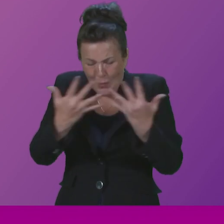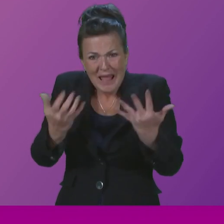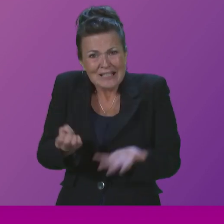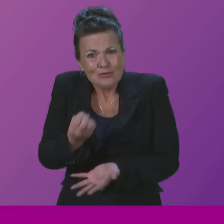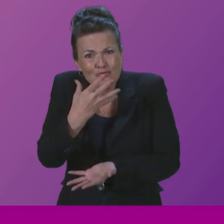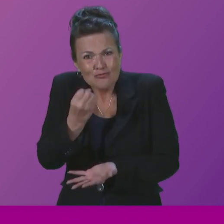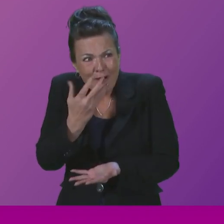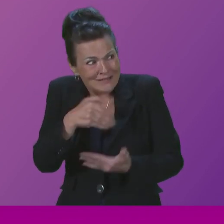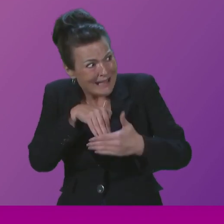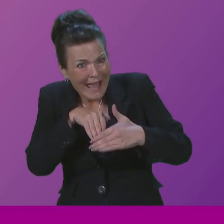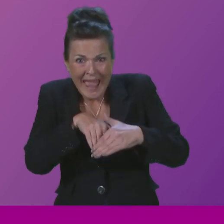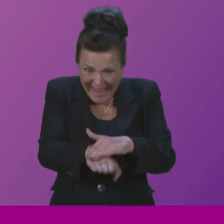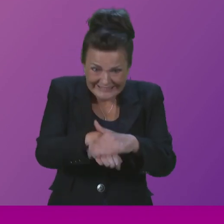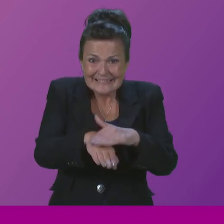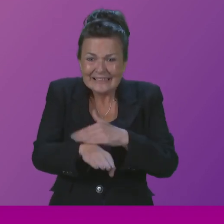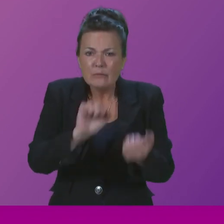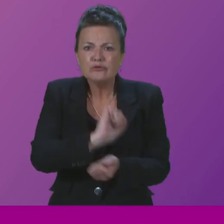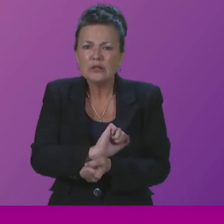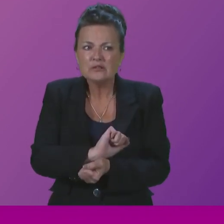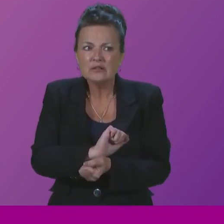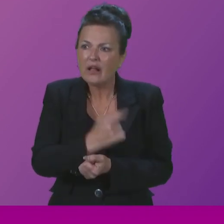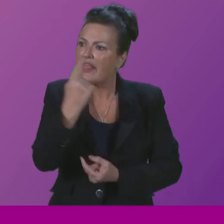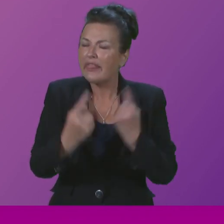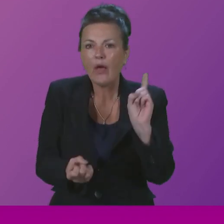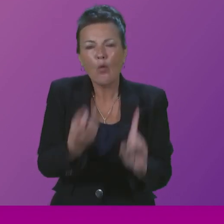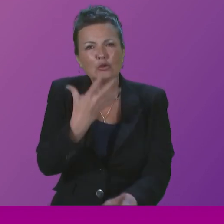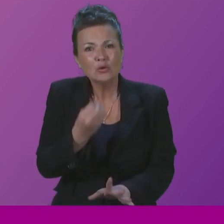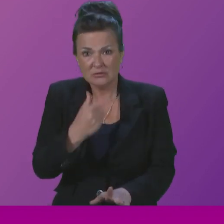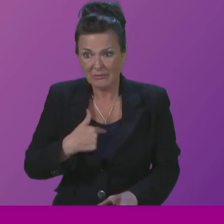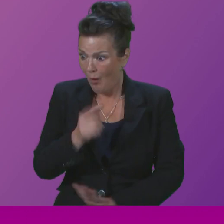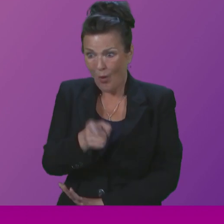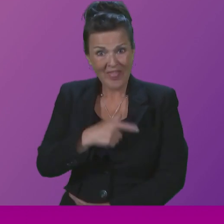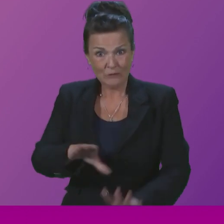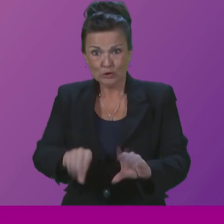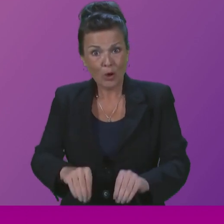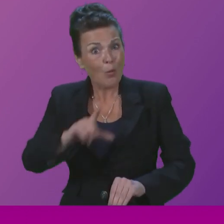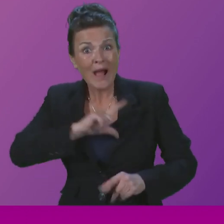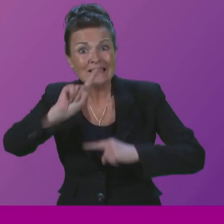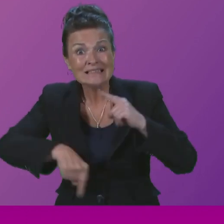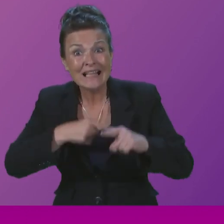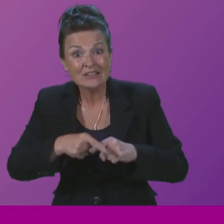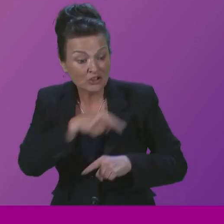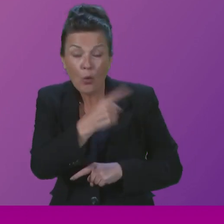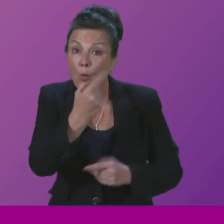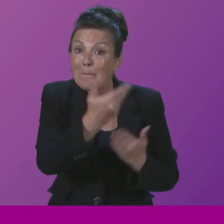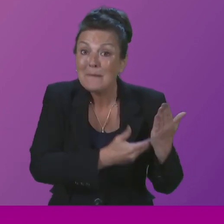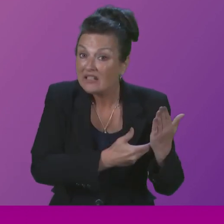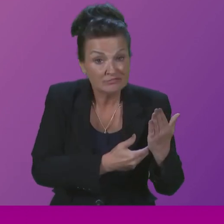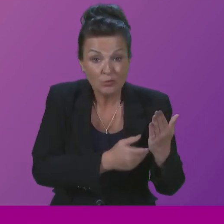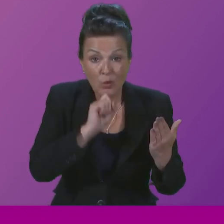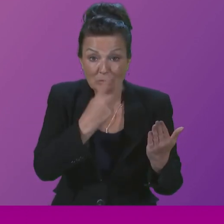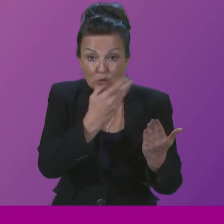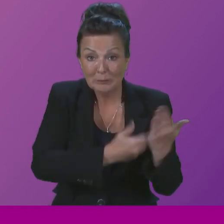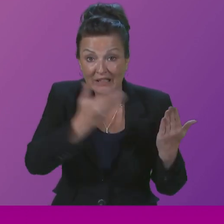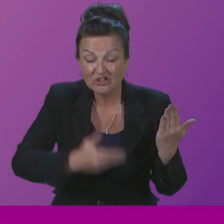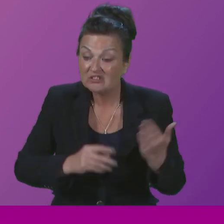our prisons and killing people? Because, I warn, this has to stop. Or next year, this list will be two pages long. And the year after that,